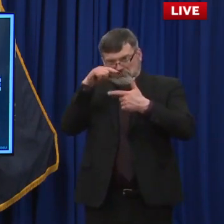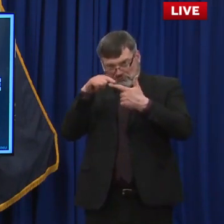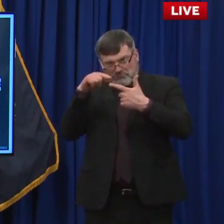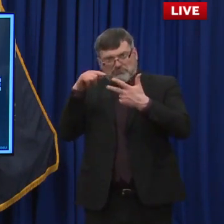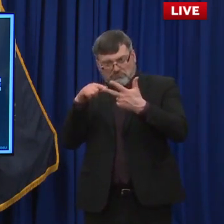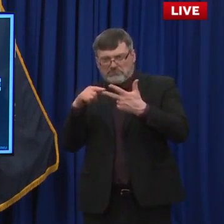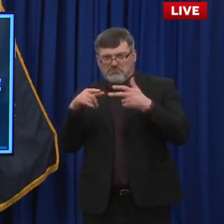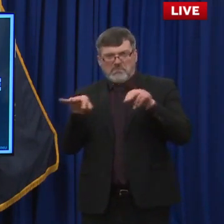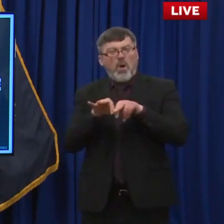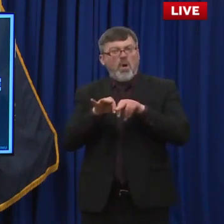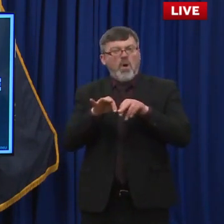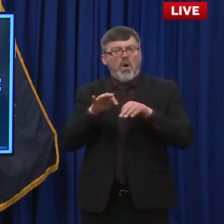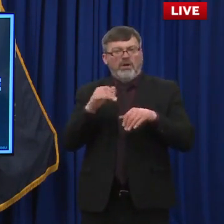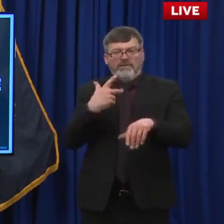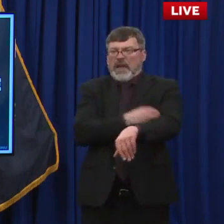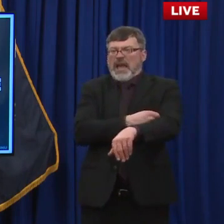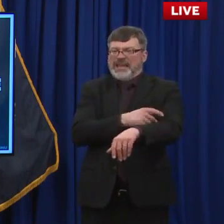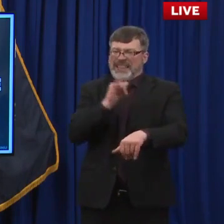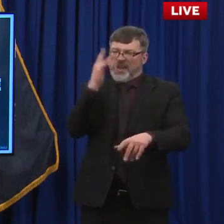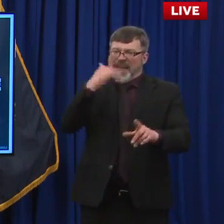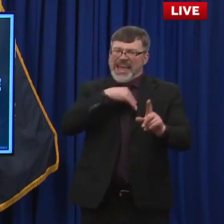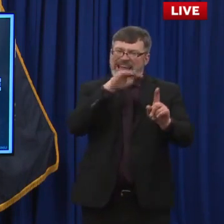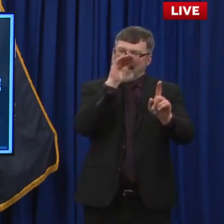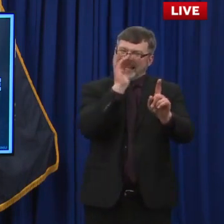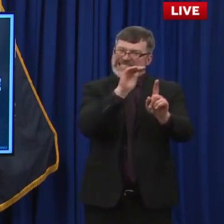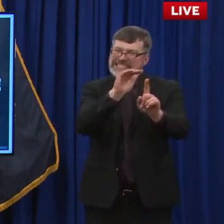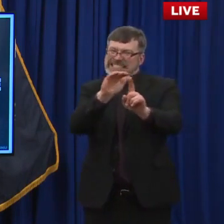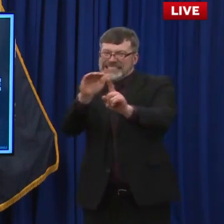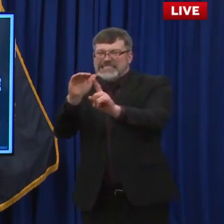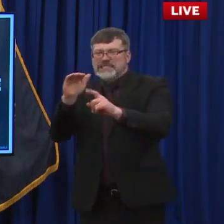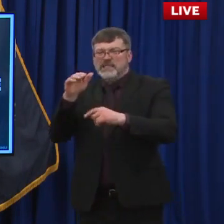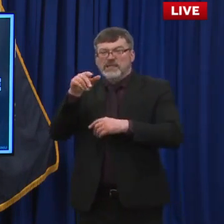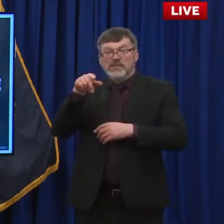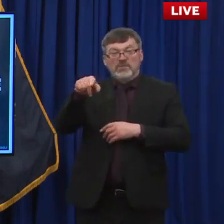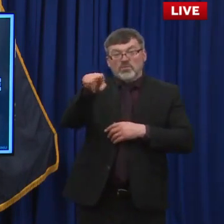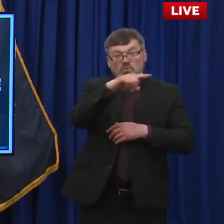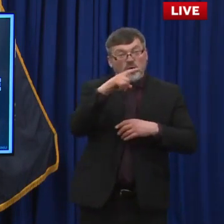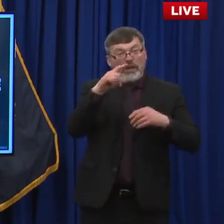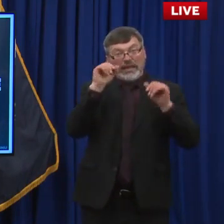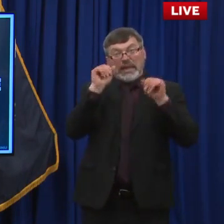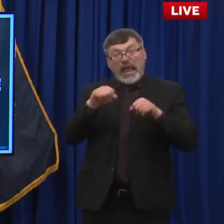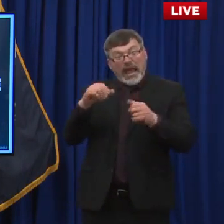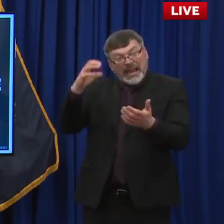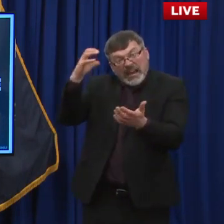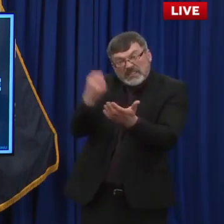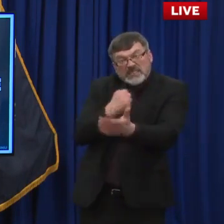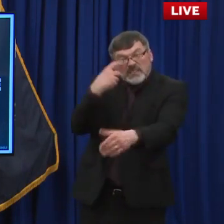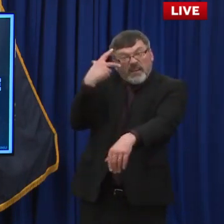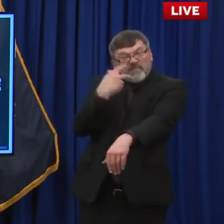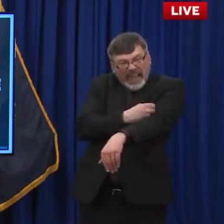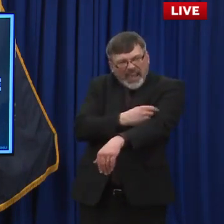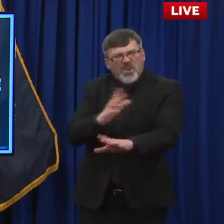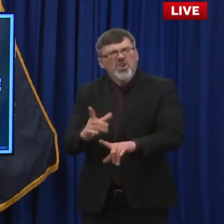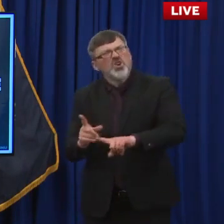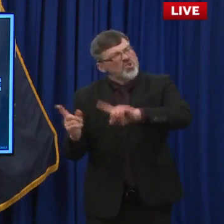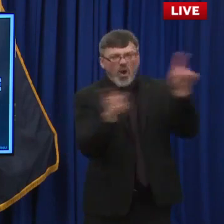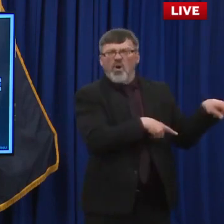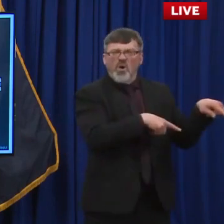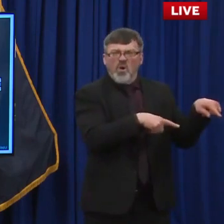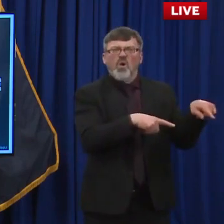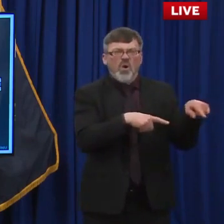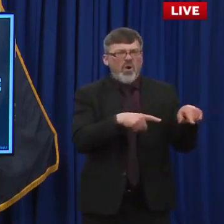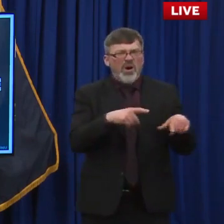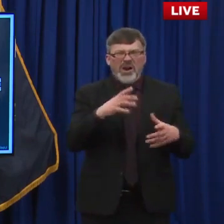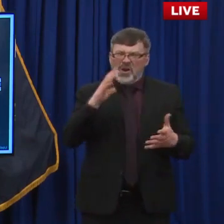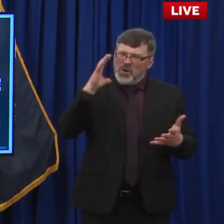uh, to take the first vaccine available to them, the first appointment that is available. Uh, and we are looking to try